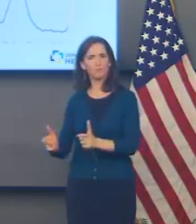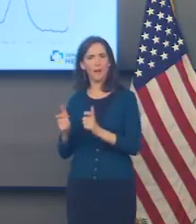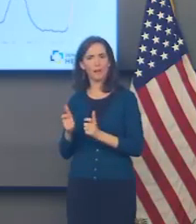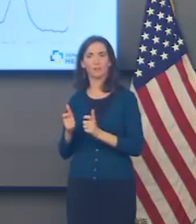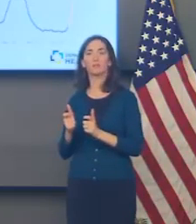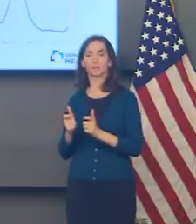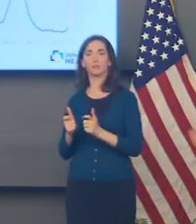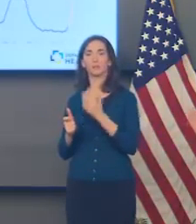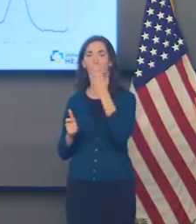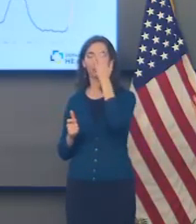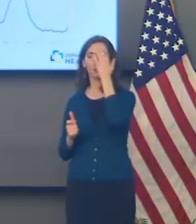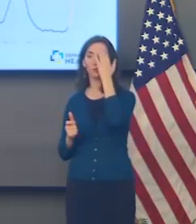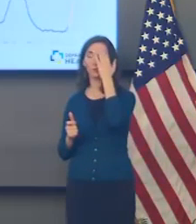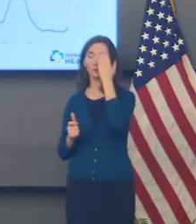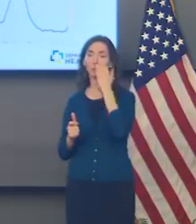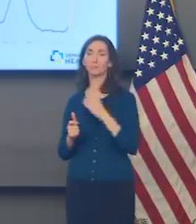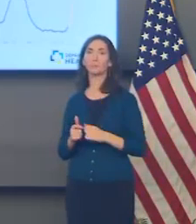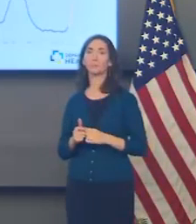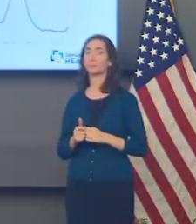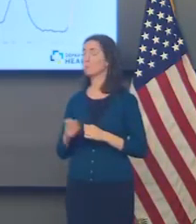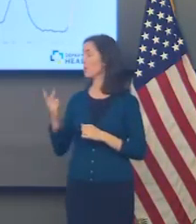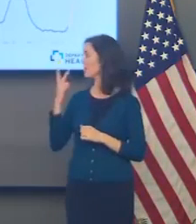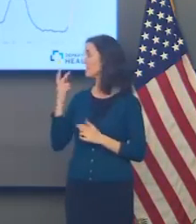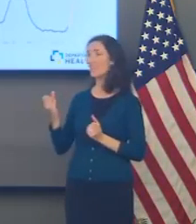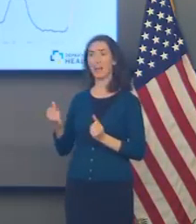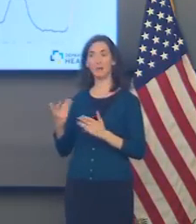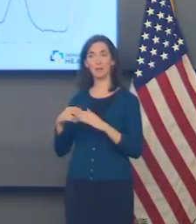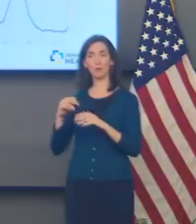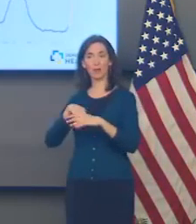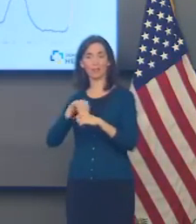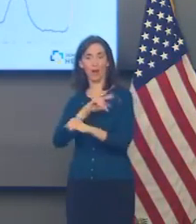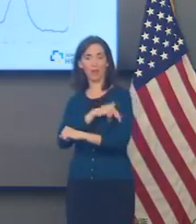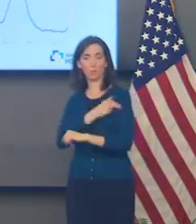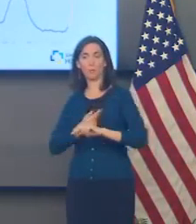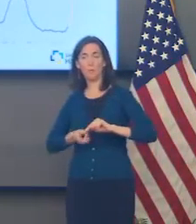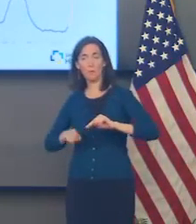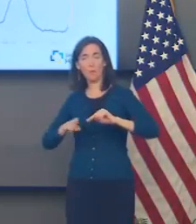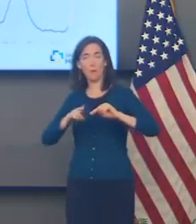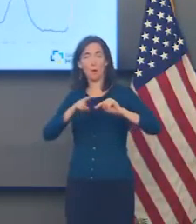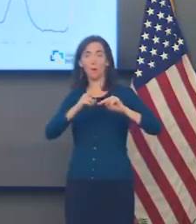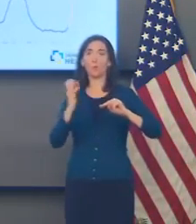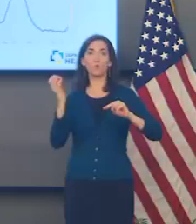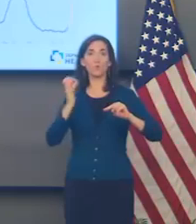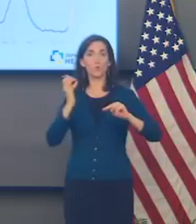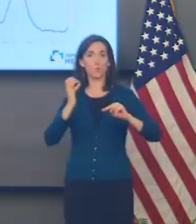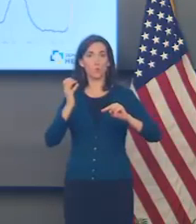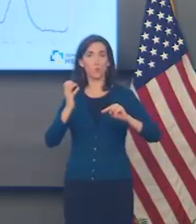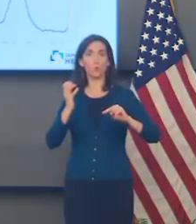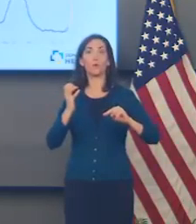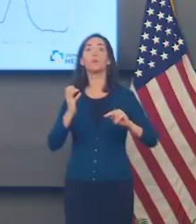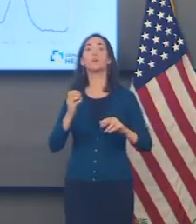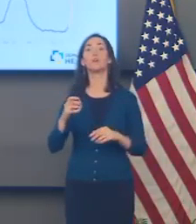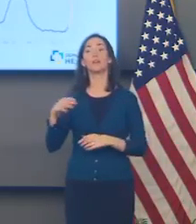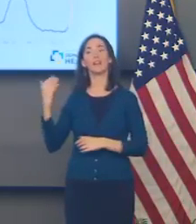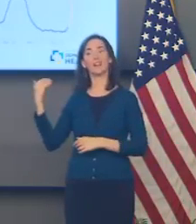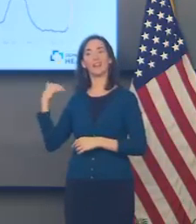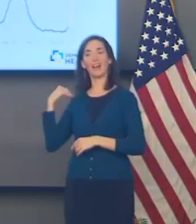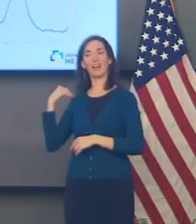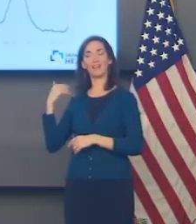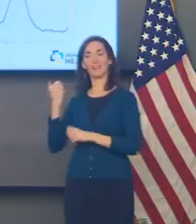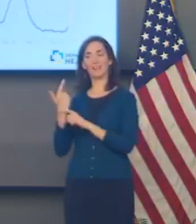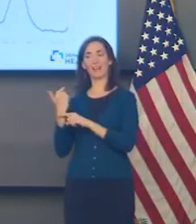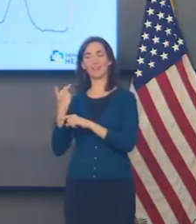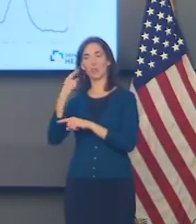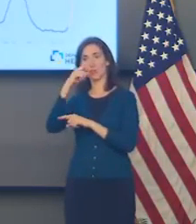second. But that rate of increase for hospitalizations, now higher than that summer surge where we